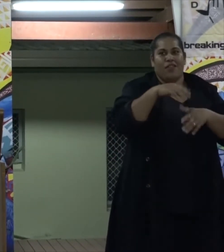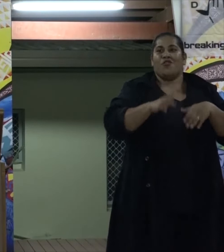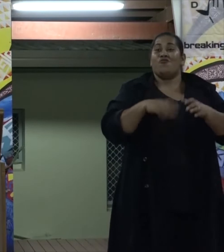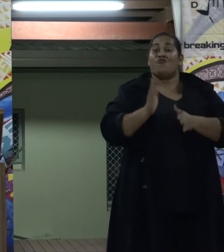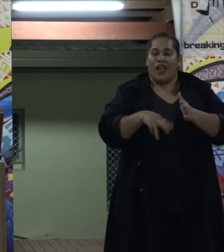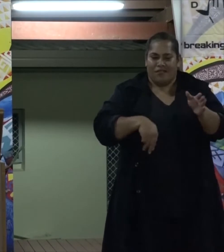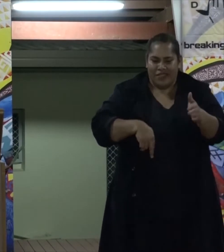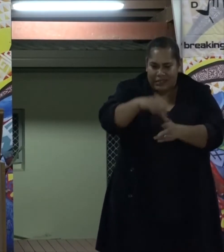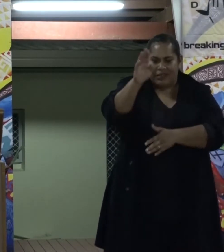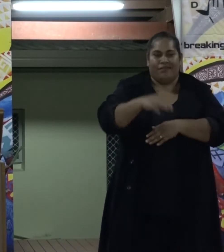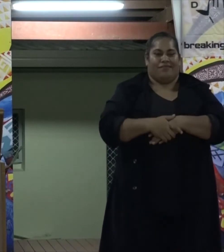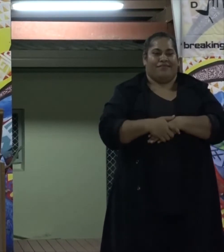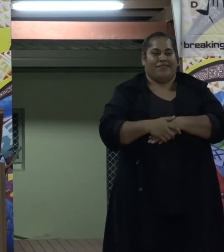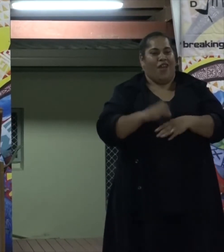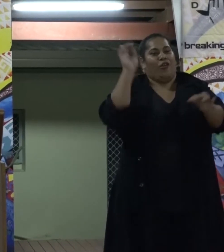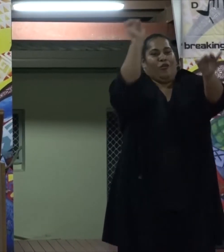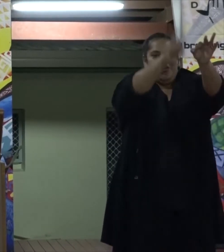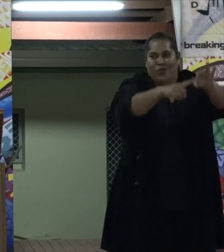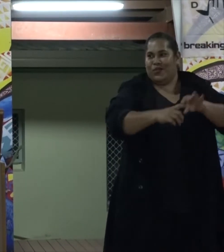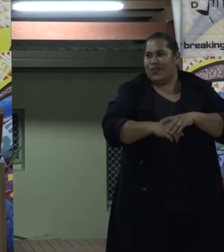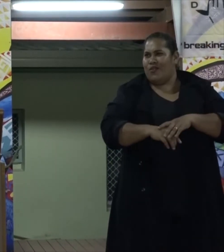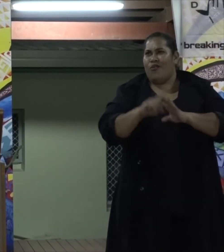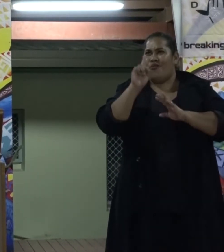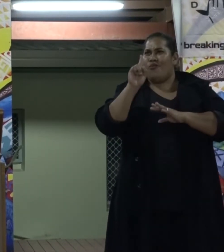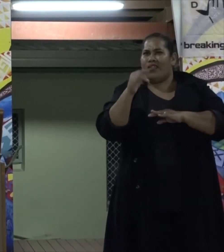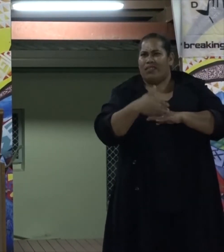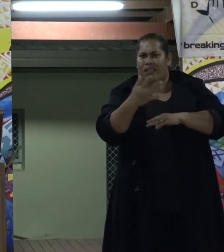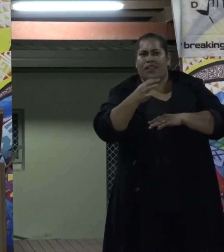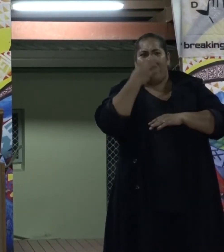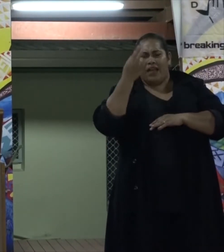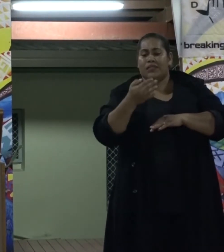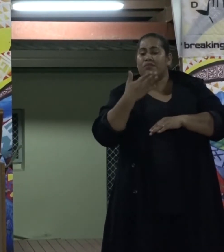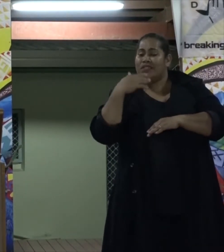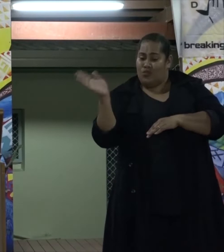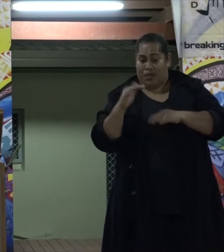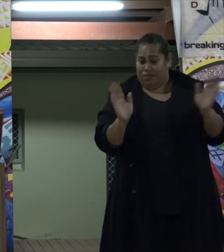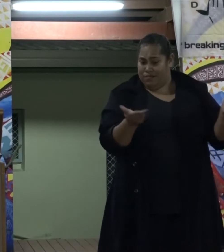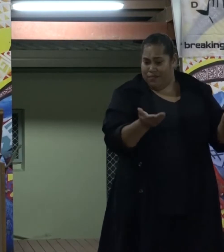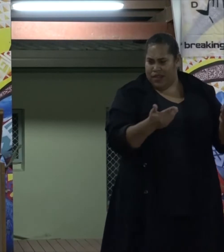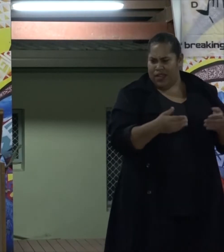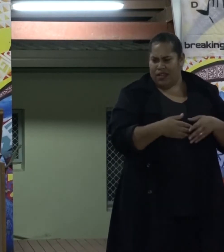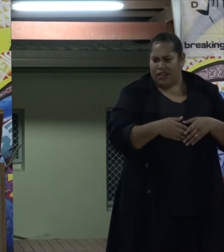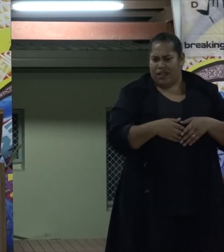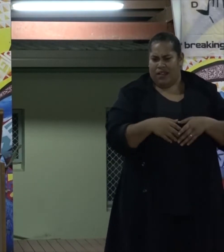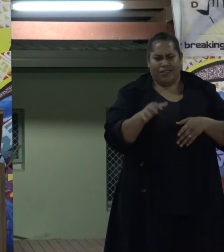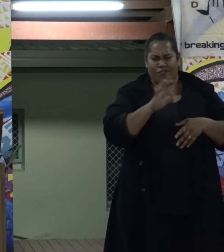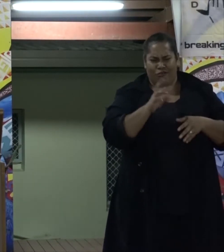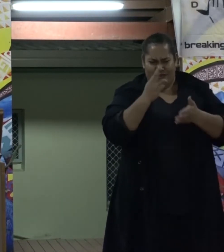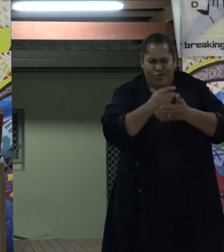ran, and scored goals. One lucky day, I was asked to play in the field. I wasn't very good at dribbling,